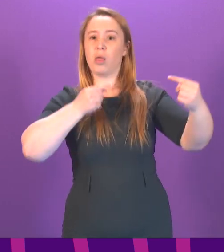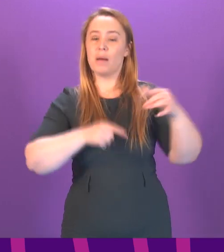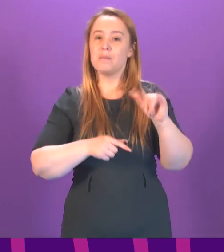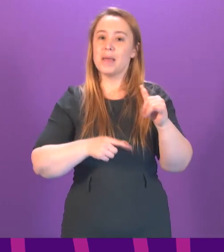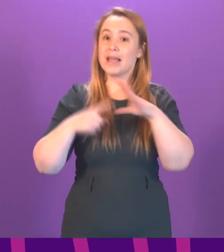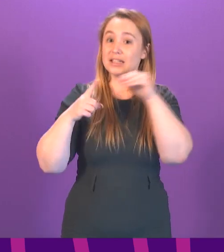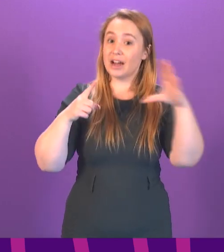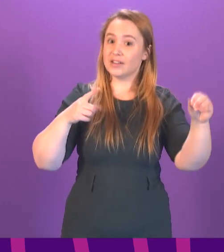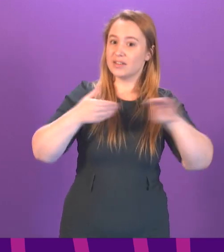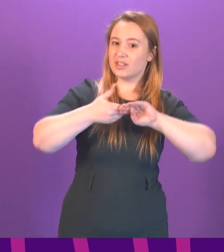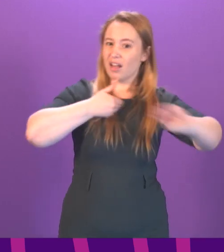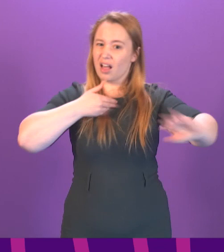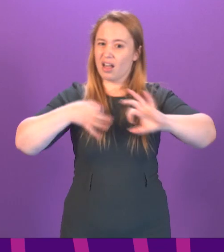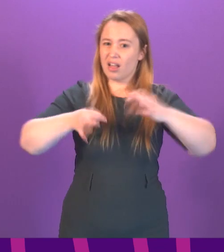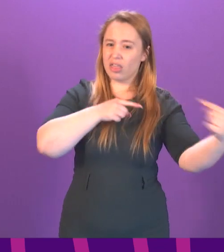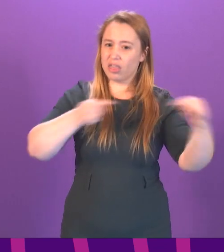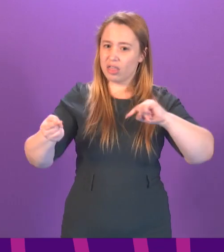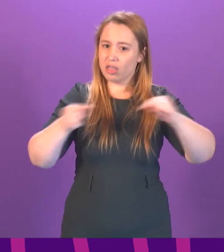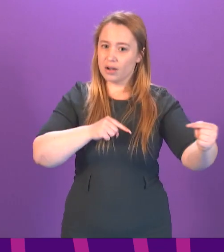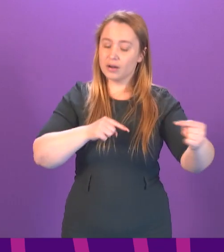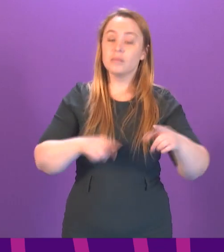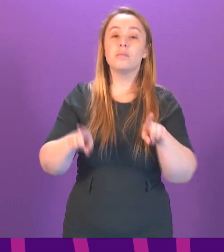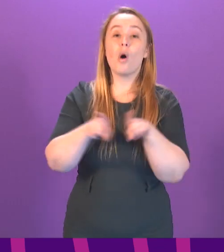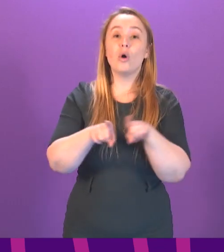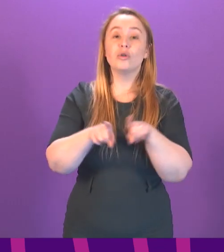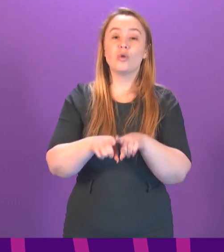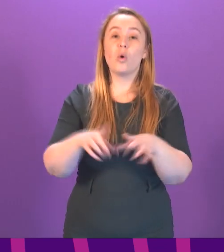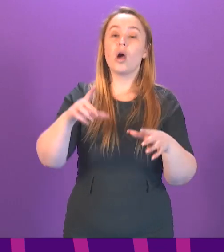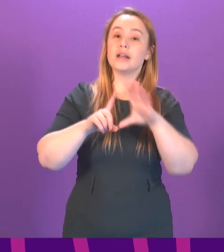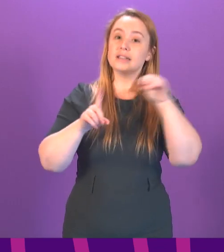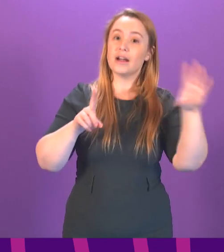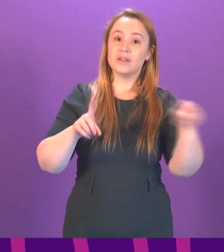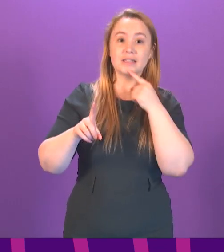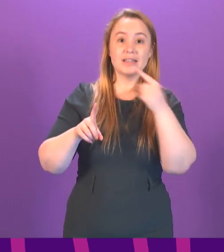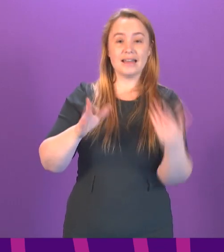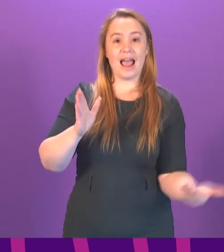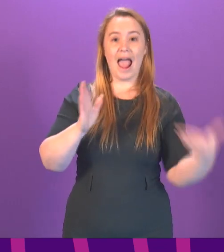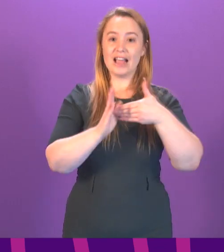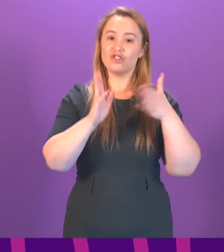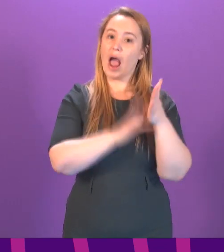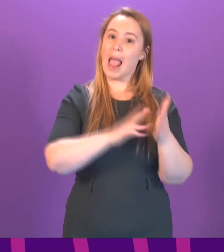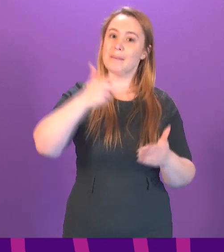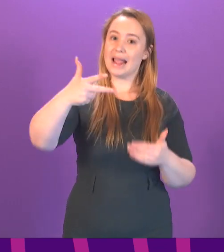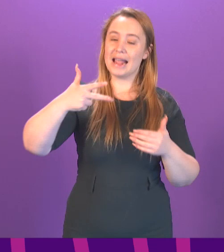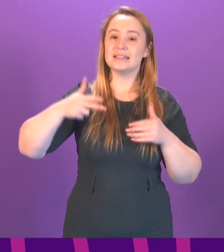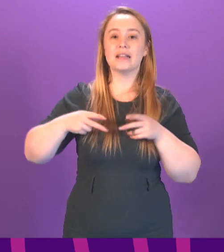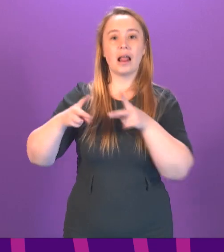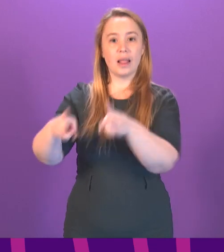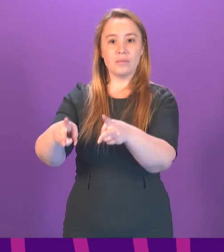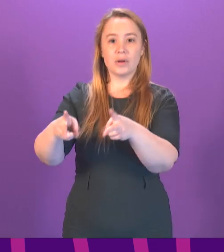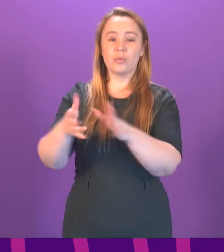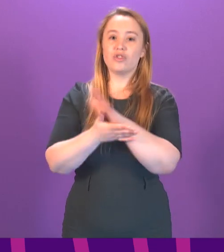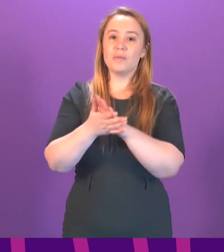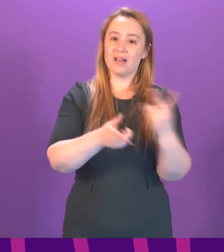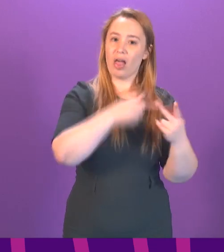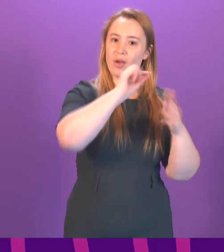But Parliament will remember the Tories also previously pledging to add a lane to the M8 which would strip funding from projects